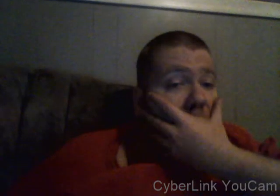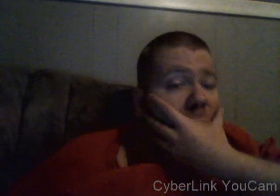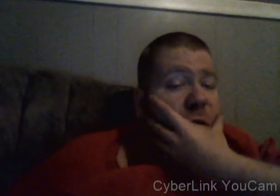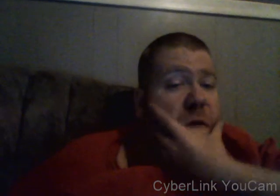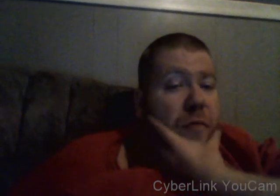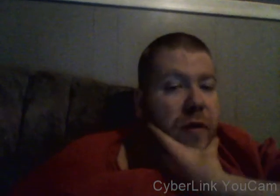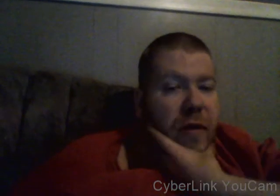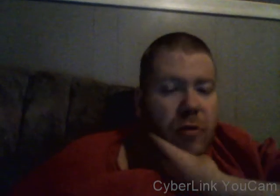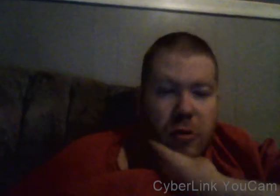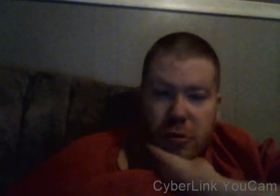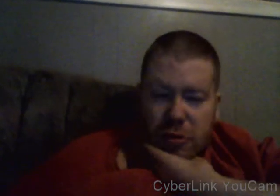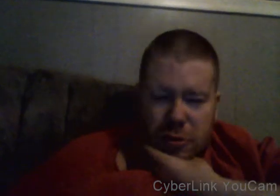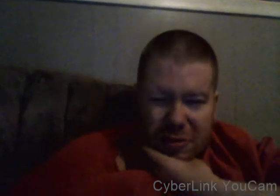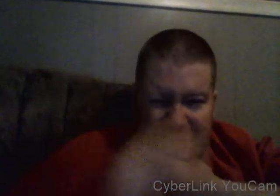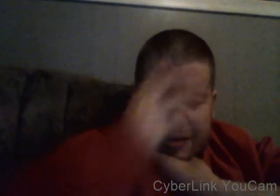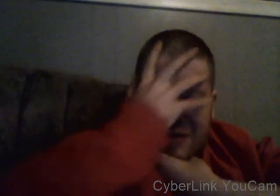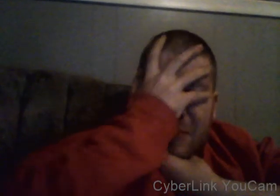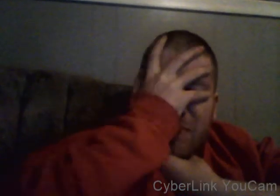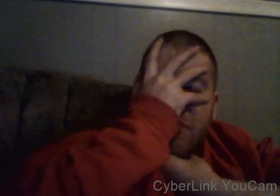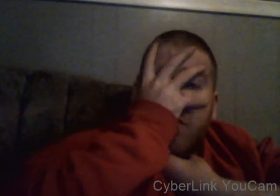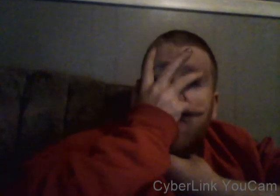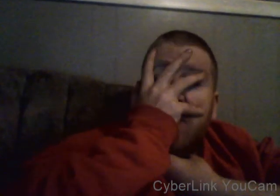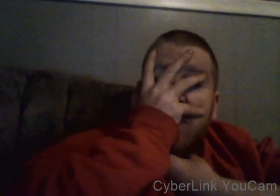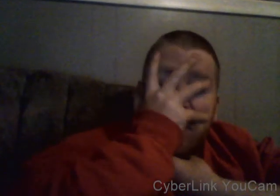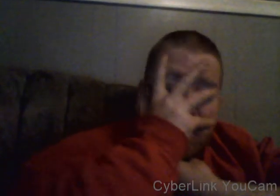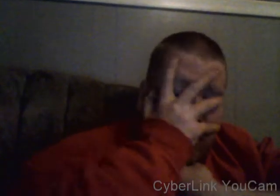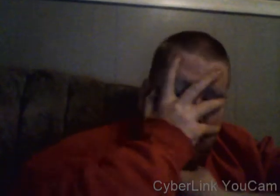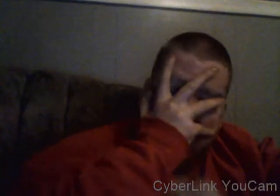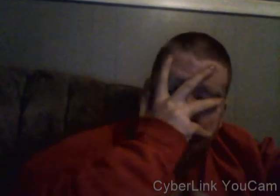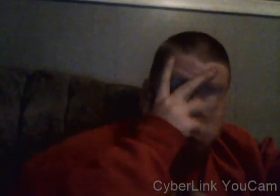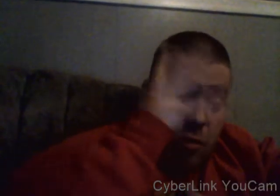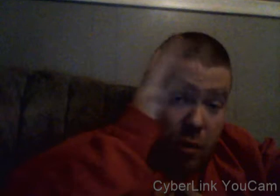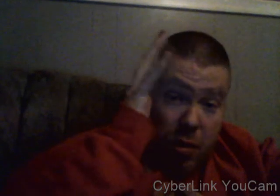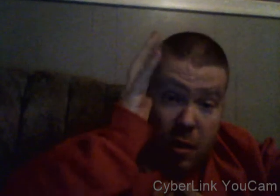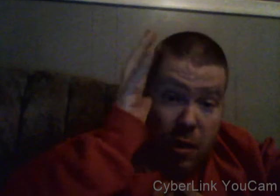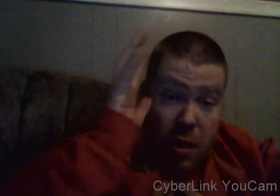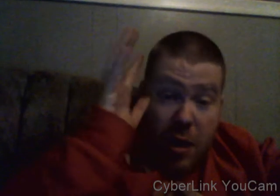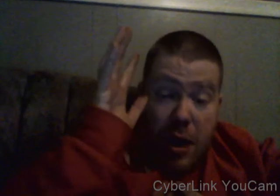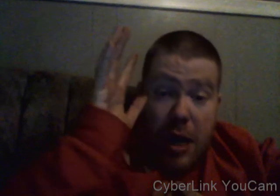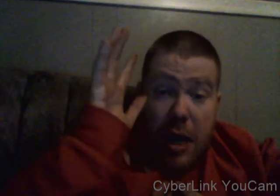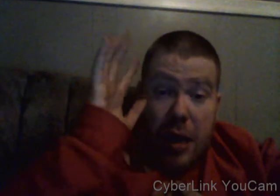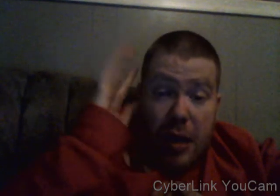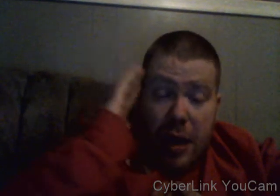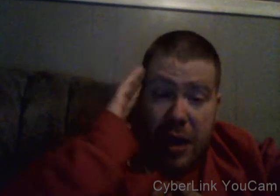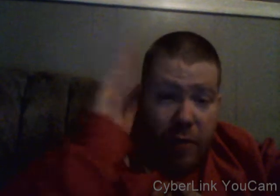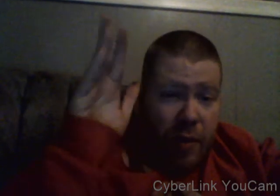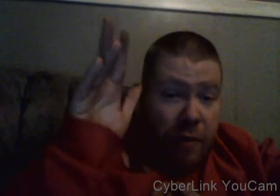oh boy oh hi one